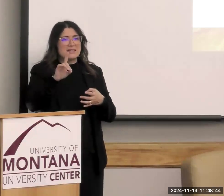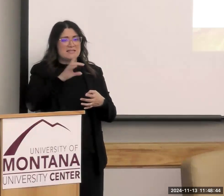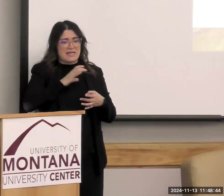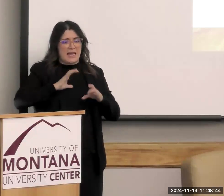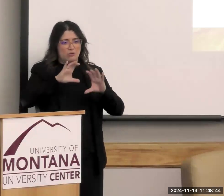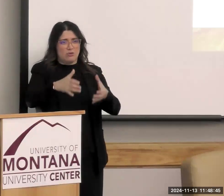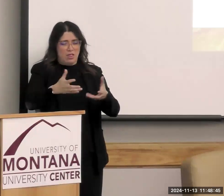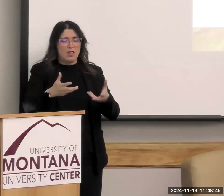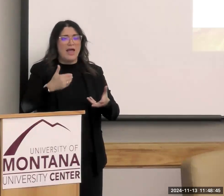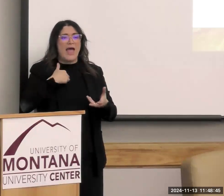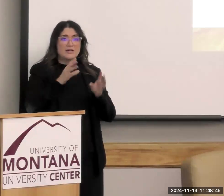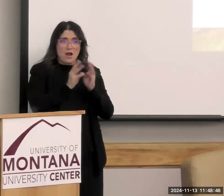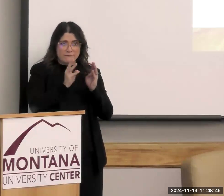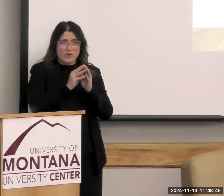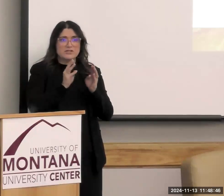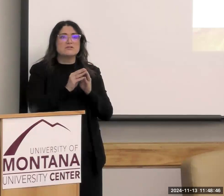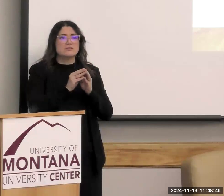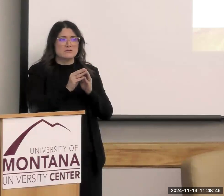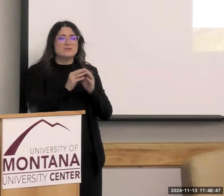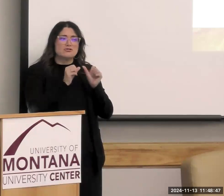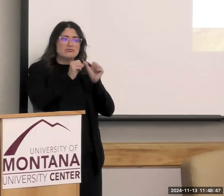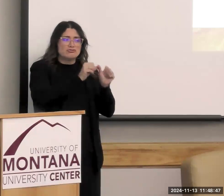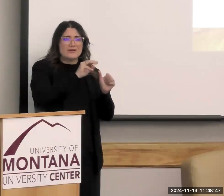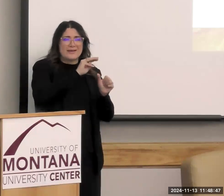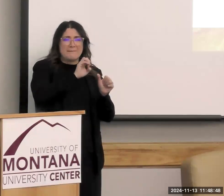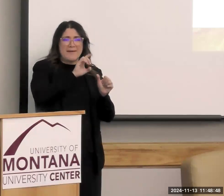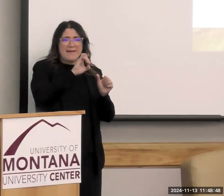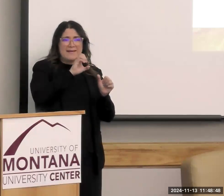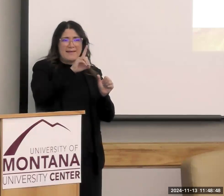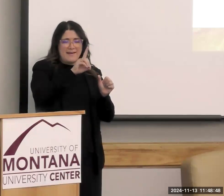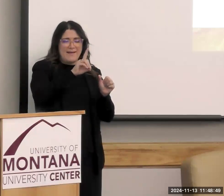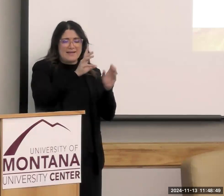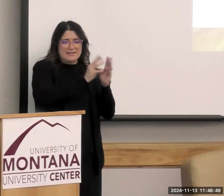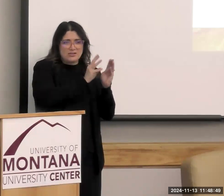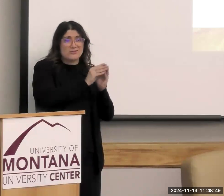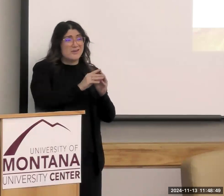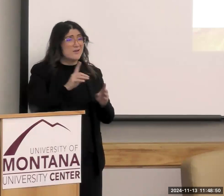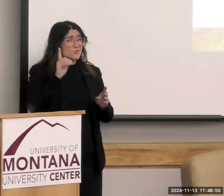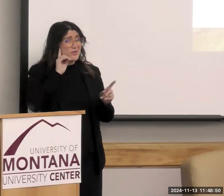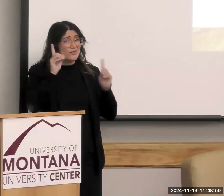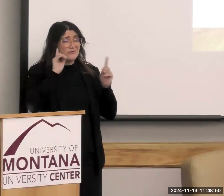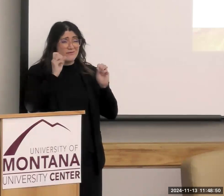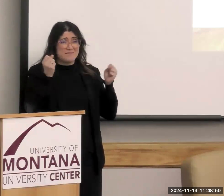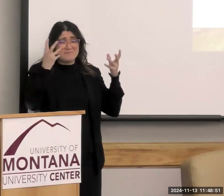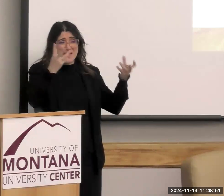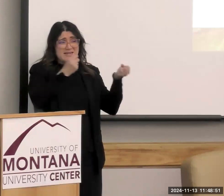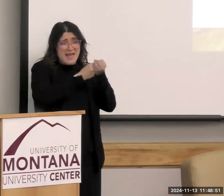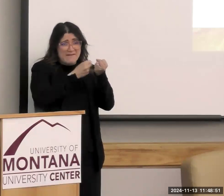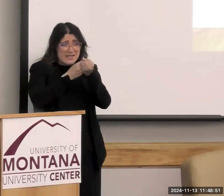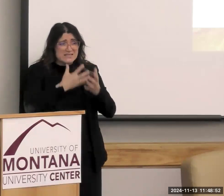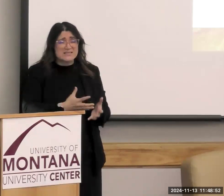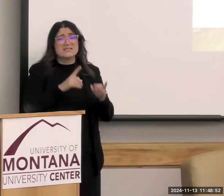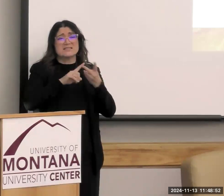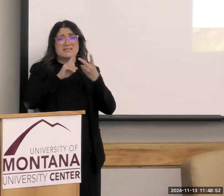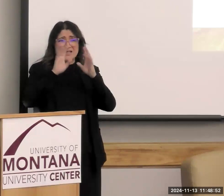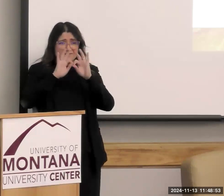and during a session on Medicaid, we heard from many advocates and family that, you know, the whole Medicaid